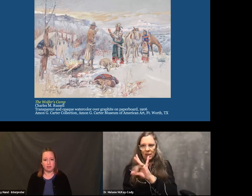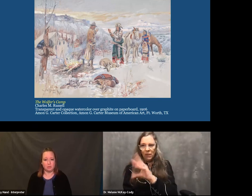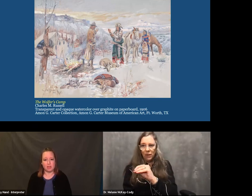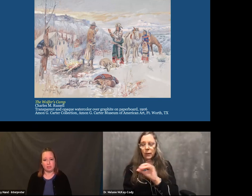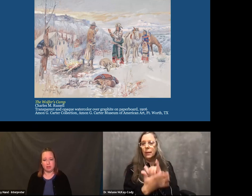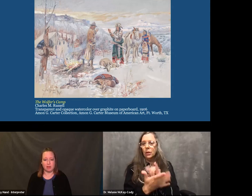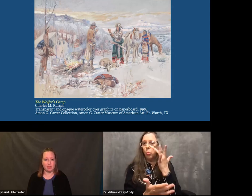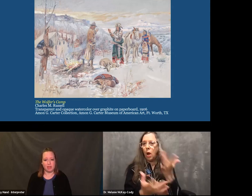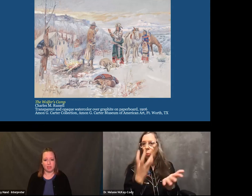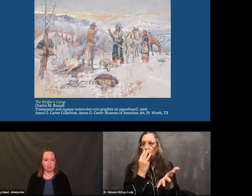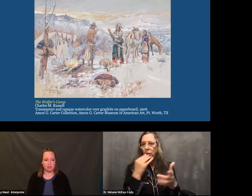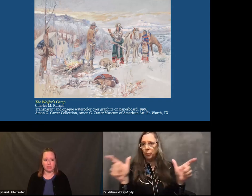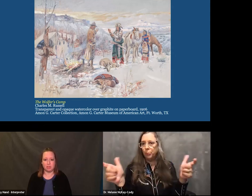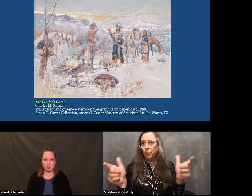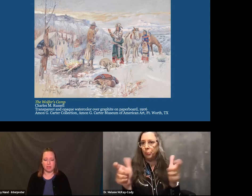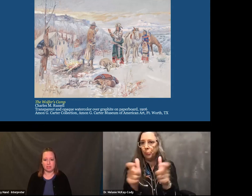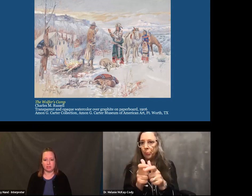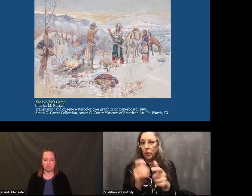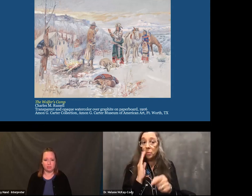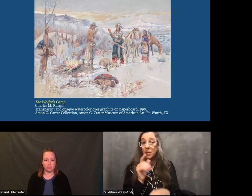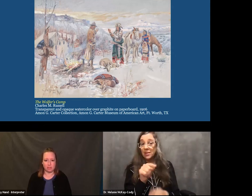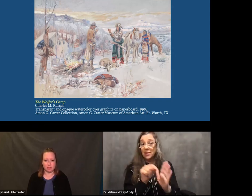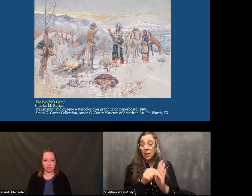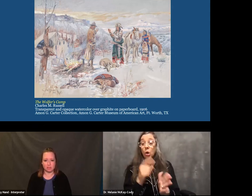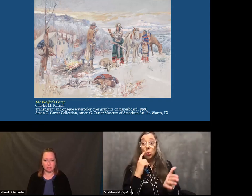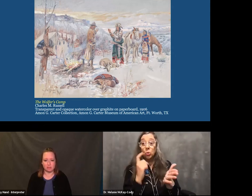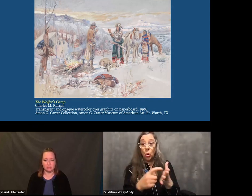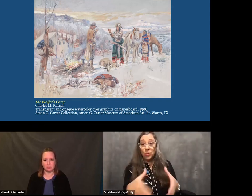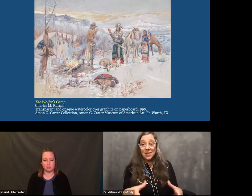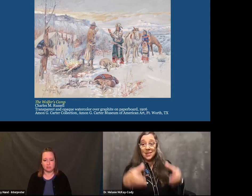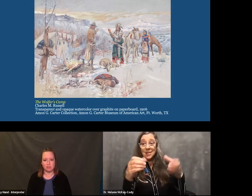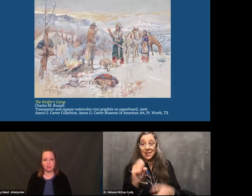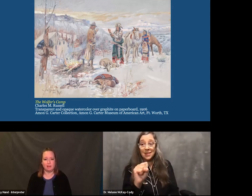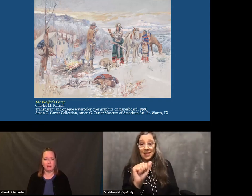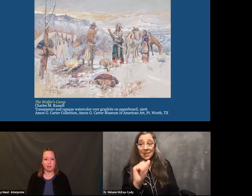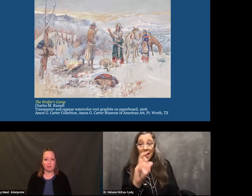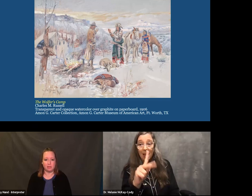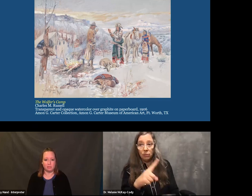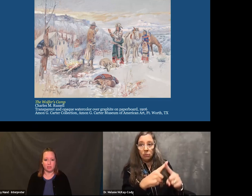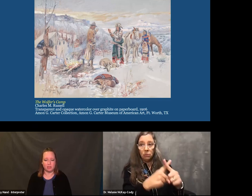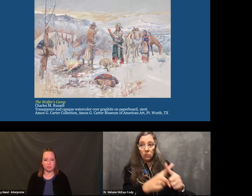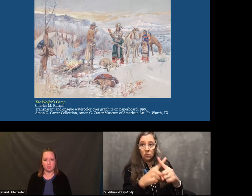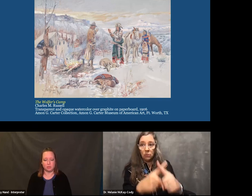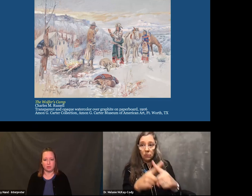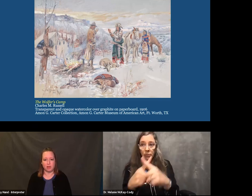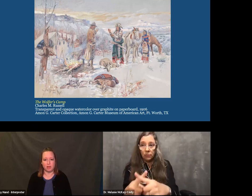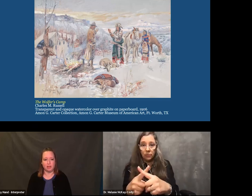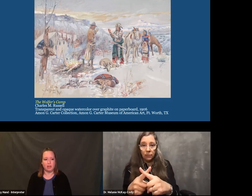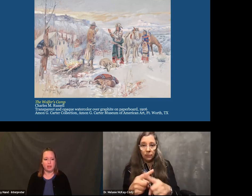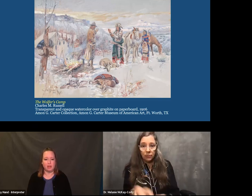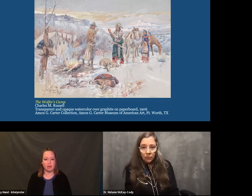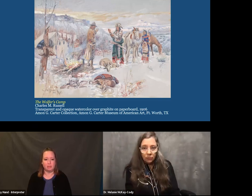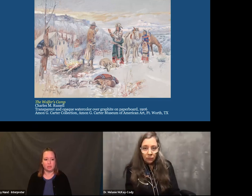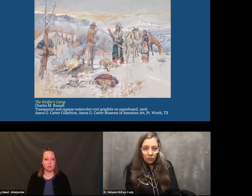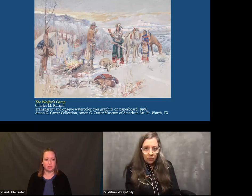And this was happening around the 1830s to the 1850s. And a lot of them were killed, which is why